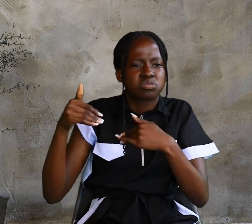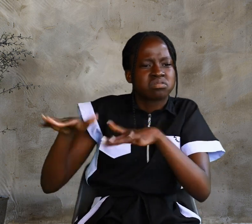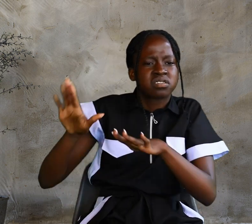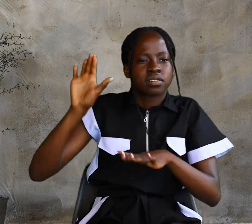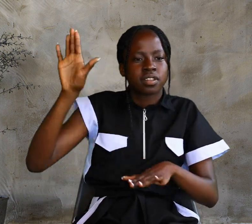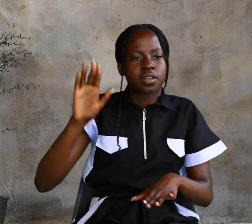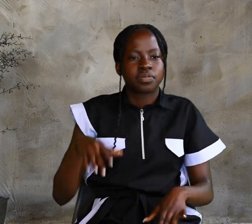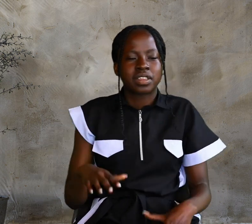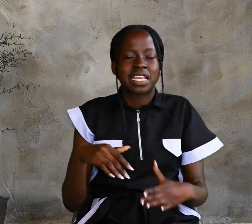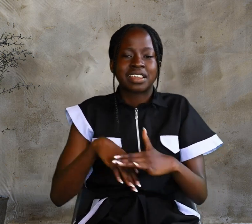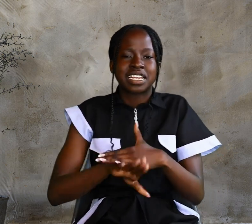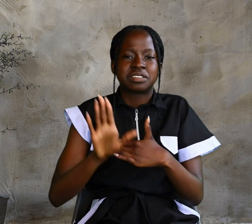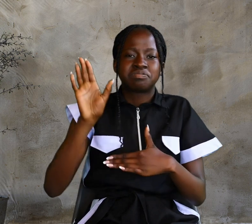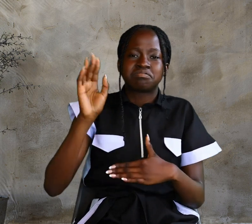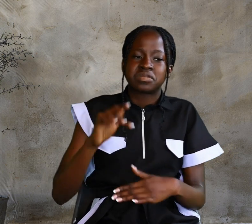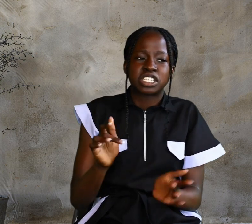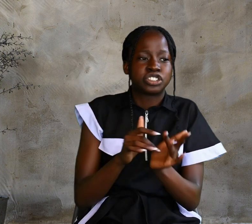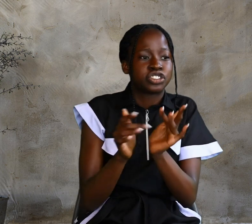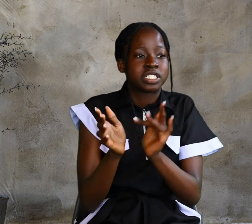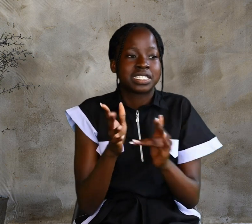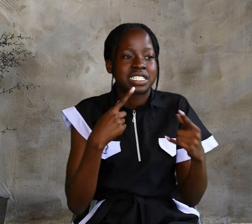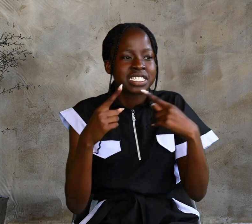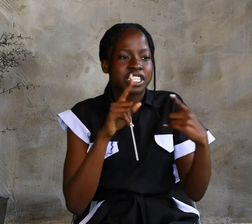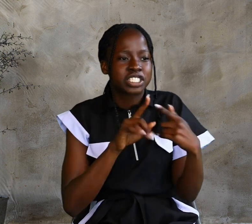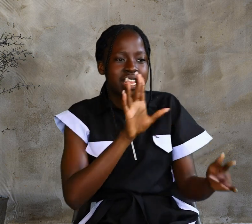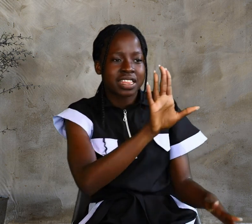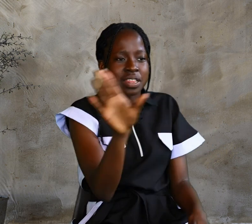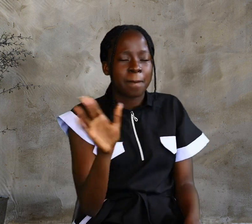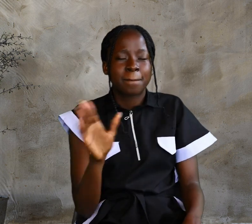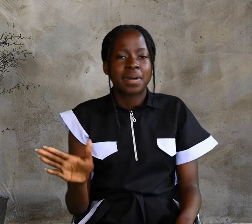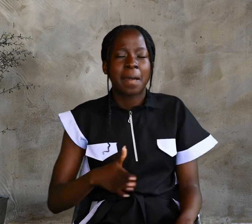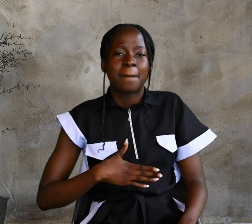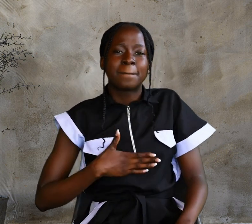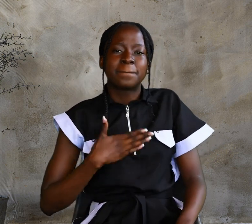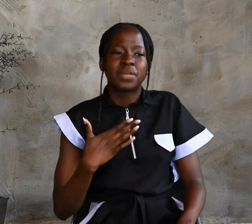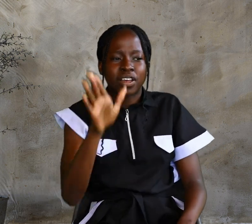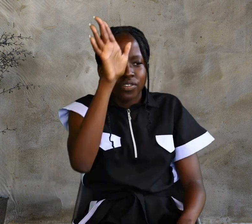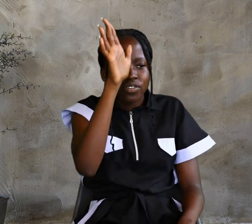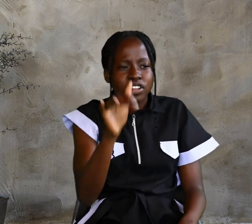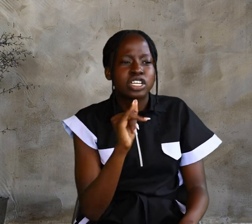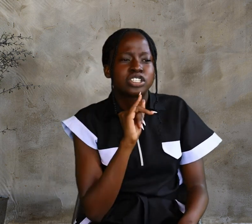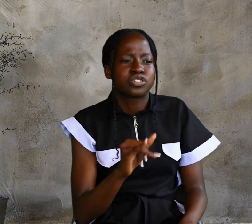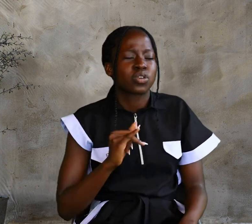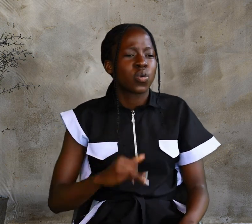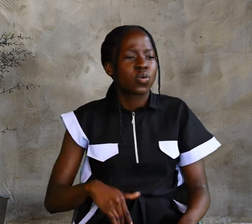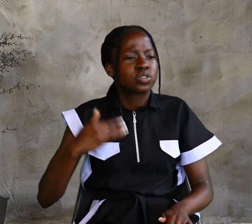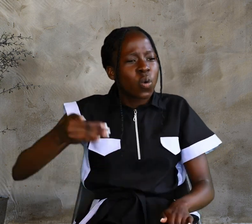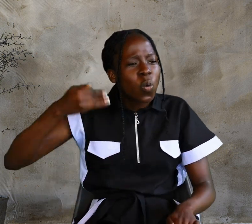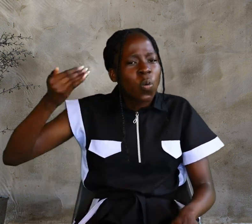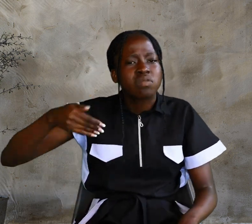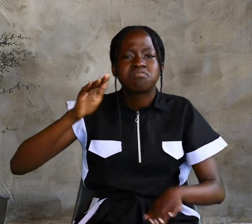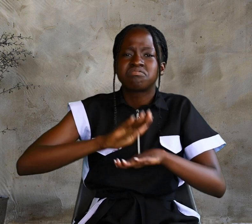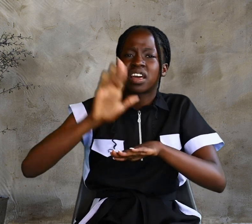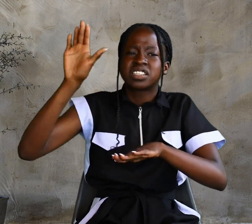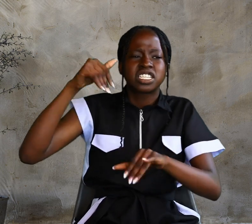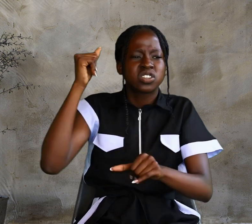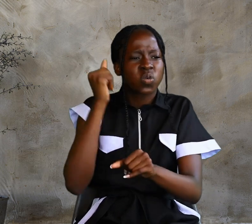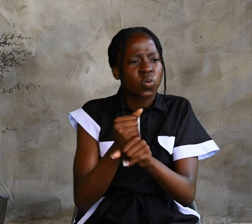In his defense, Jesus said to them, My father is always at his work to this very